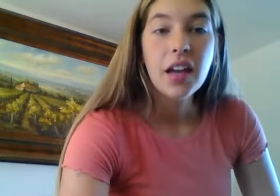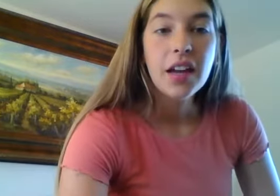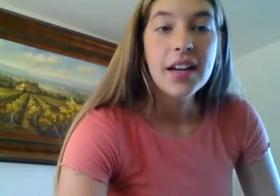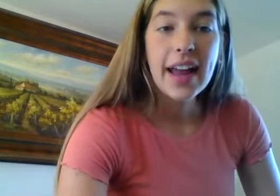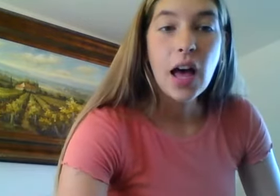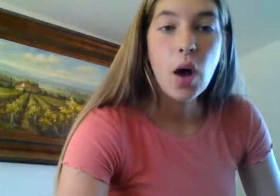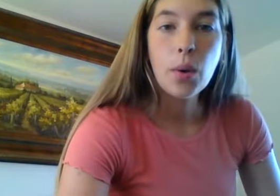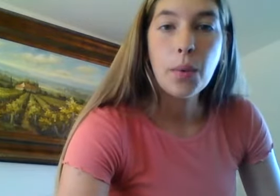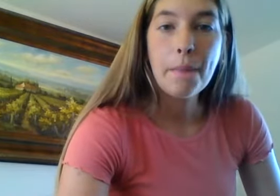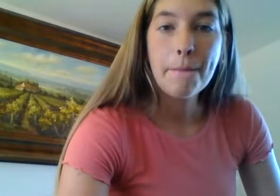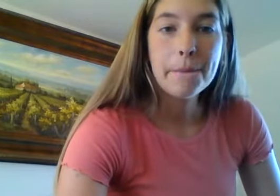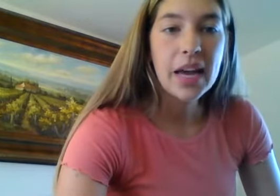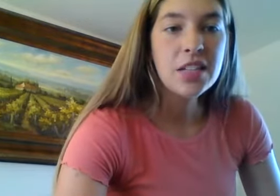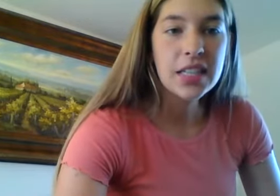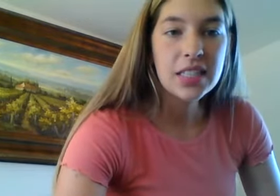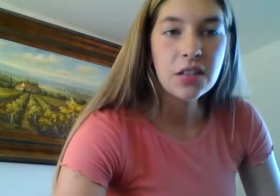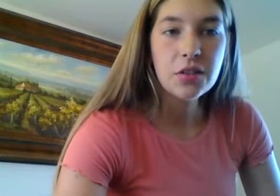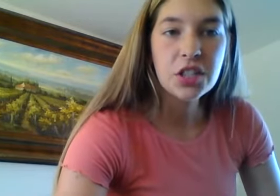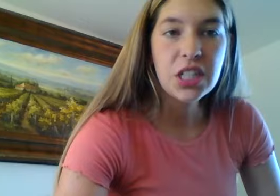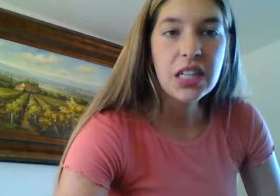Now, as you can see on your sheet,